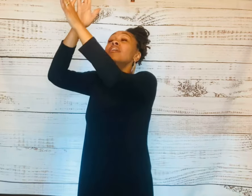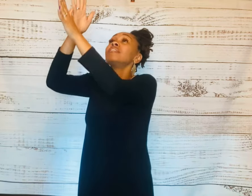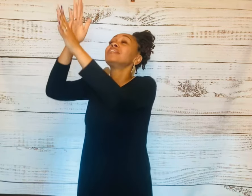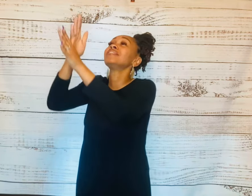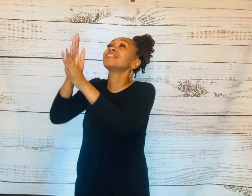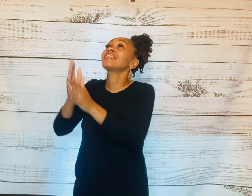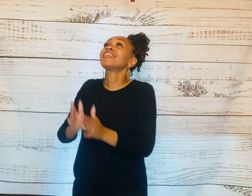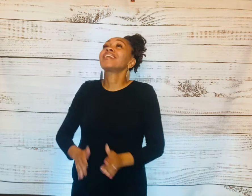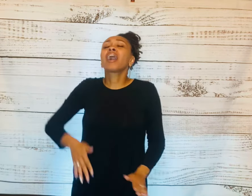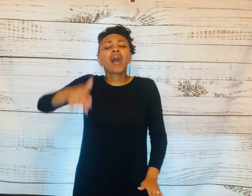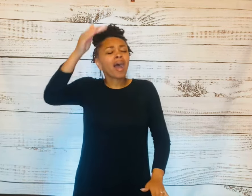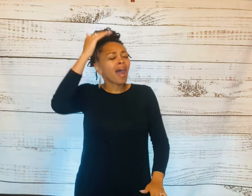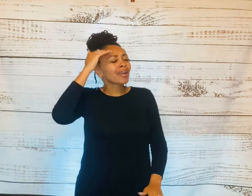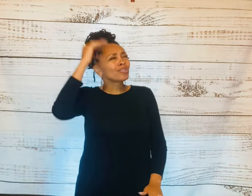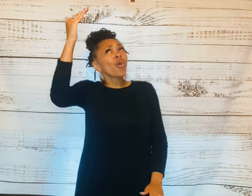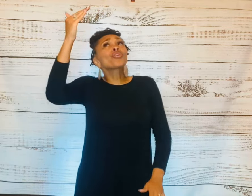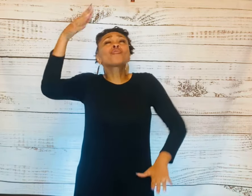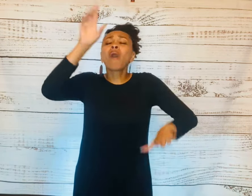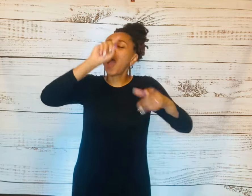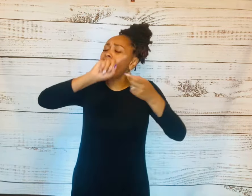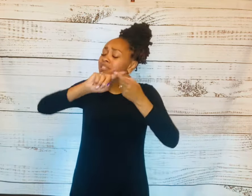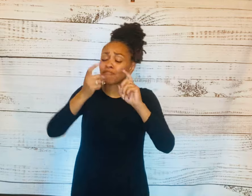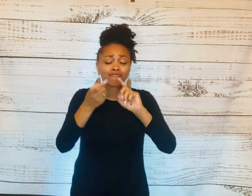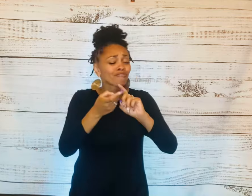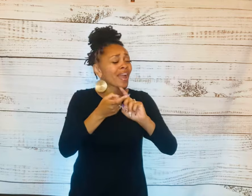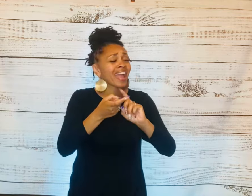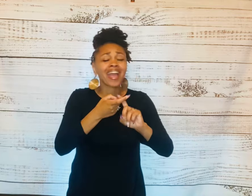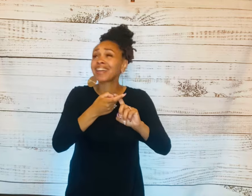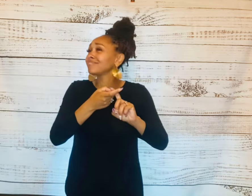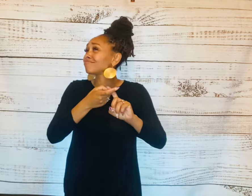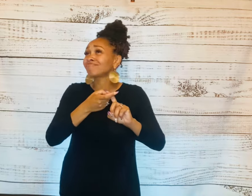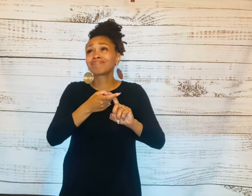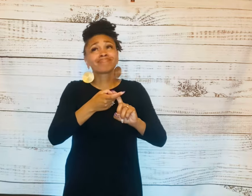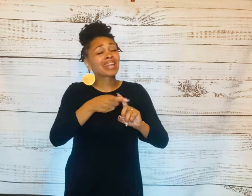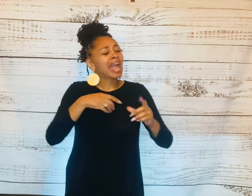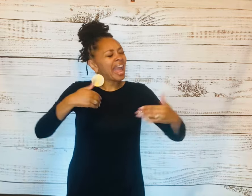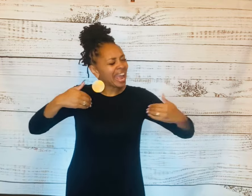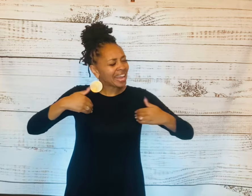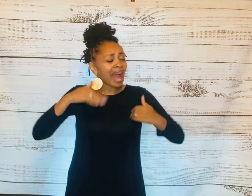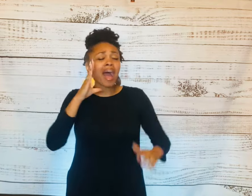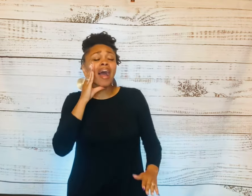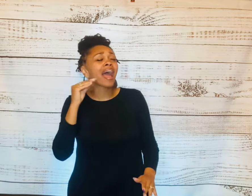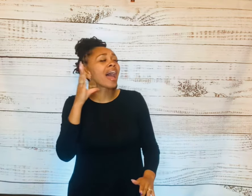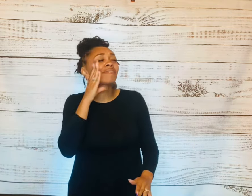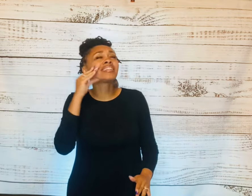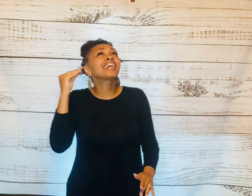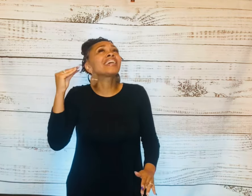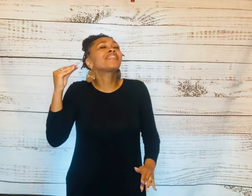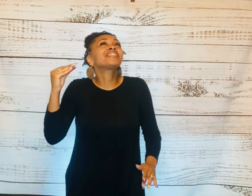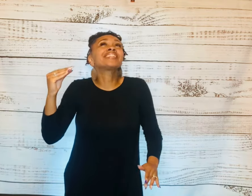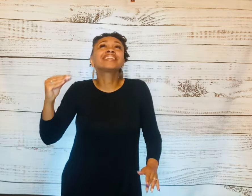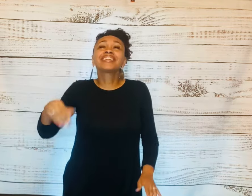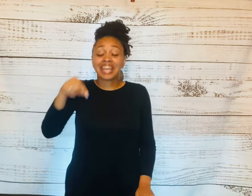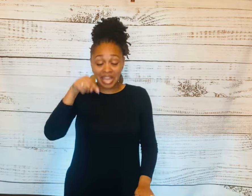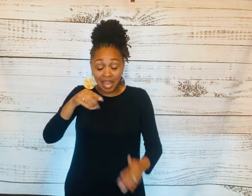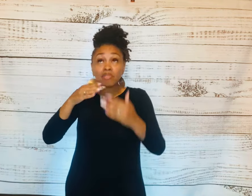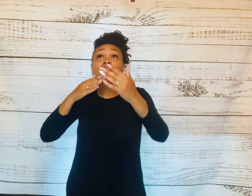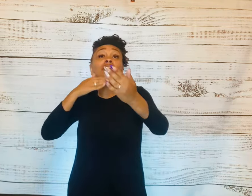I've known You as a friend And I have lived in the